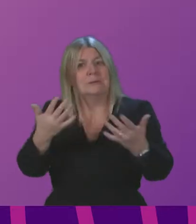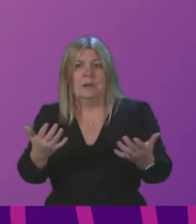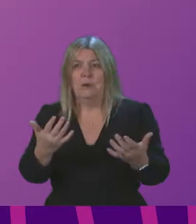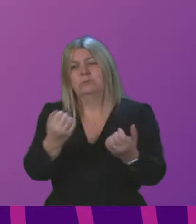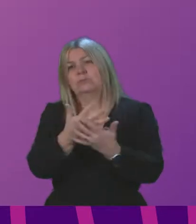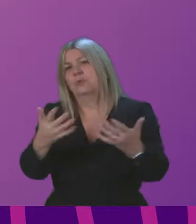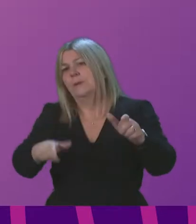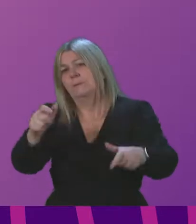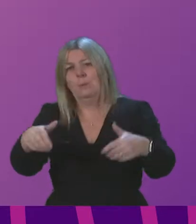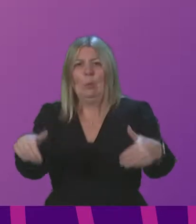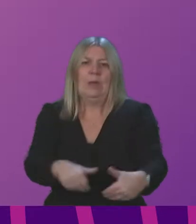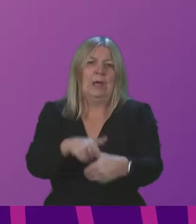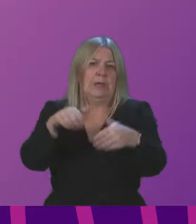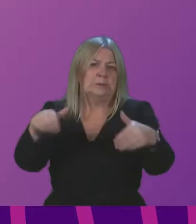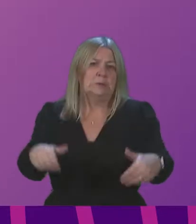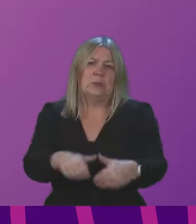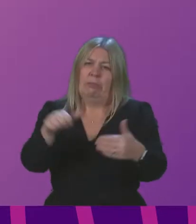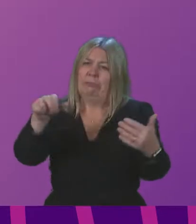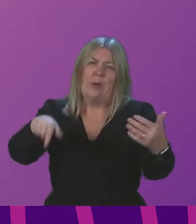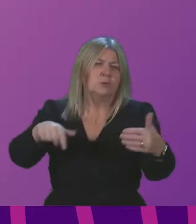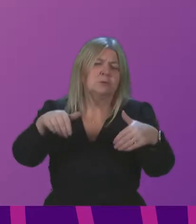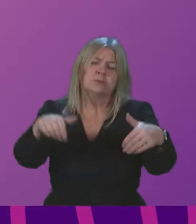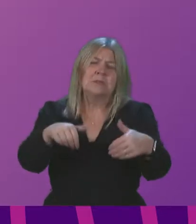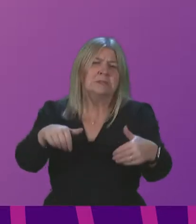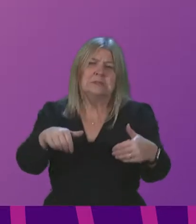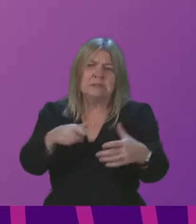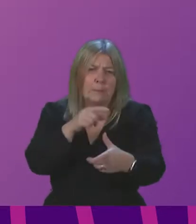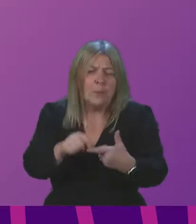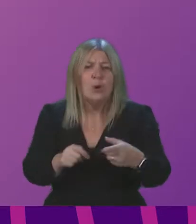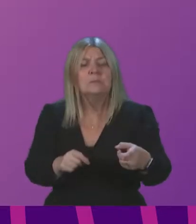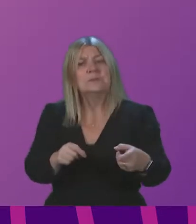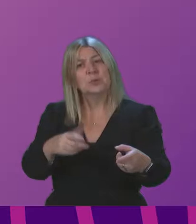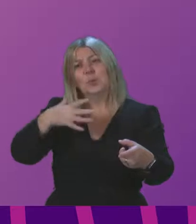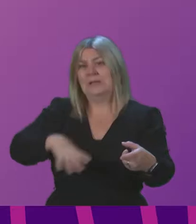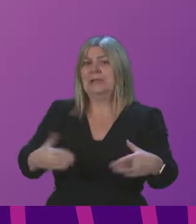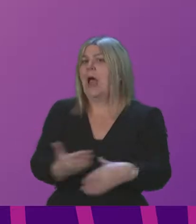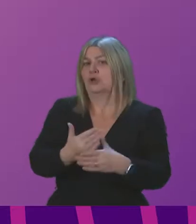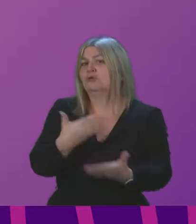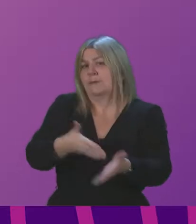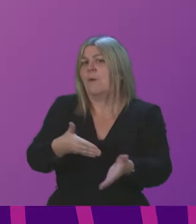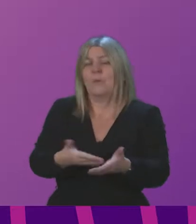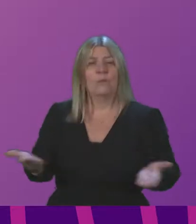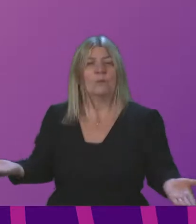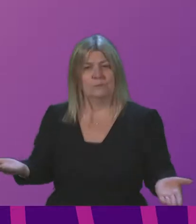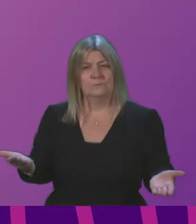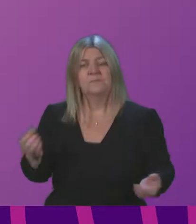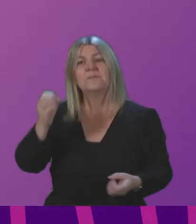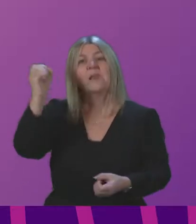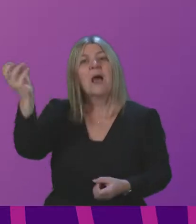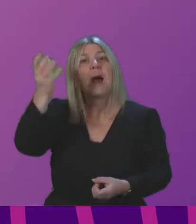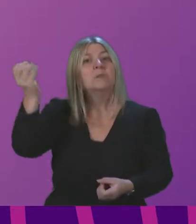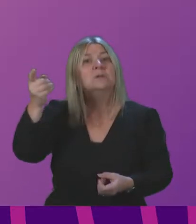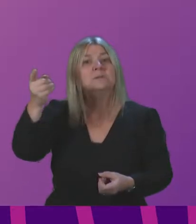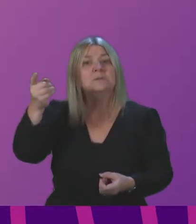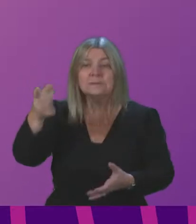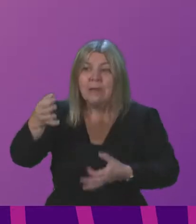waiting to be seen, and unless urgent action is taken, lives will be lost. Ambulance delays remain